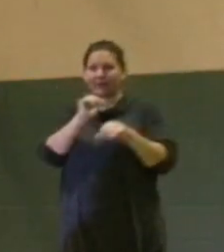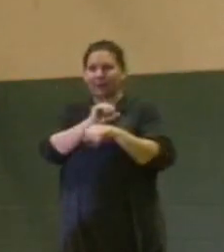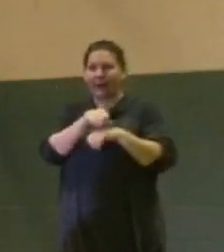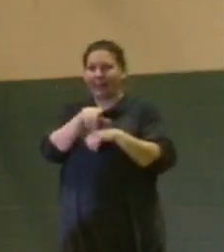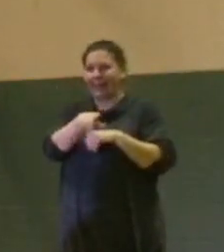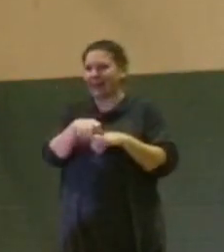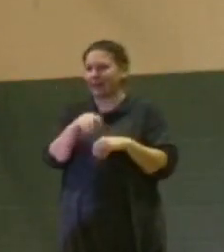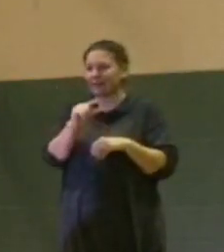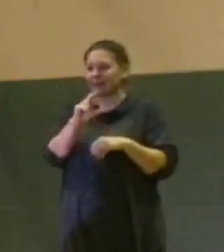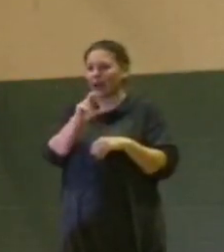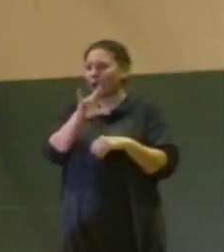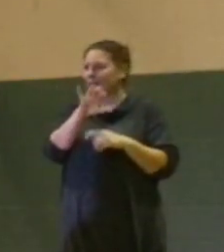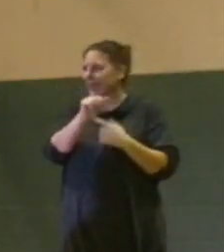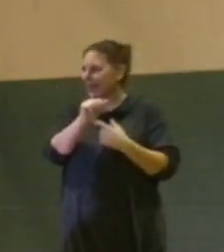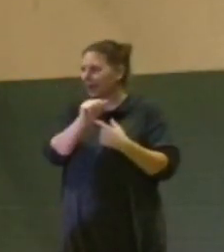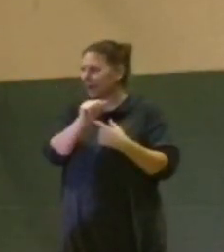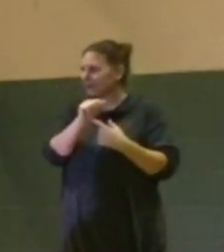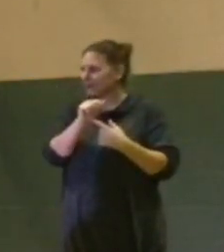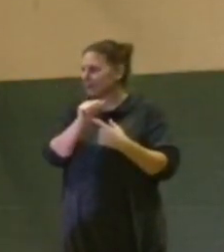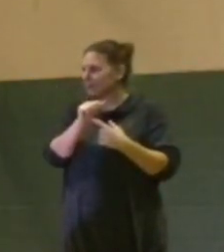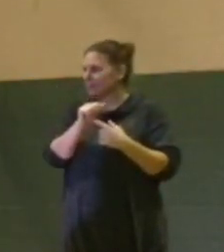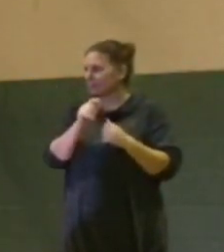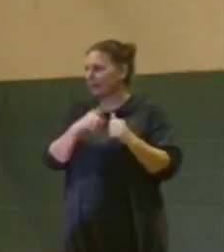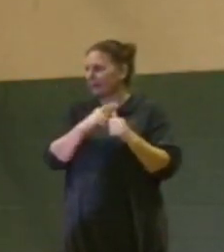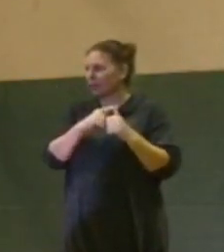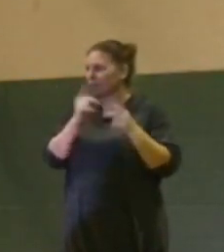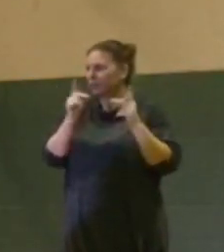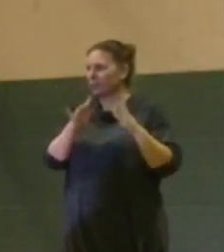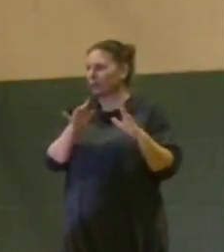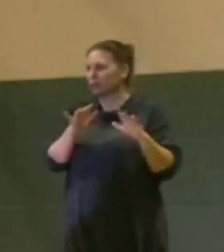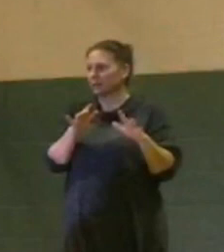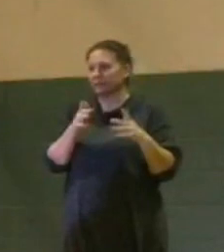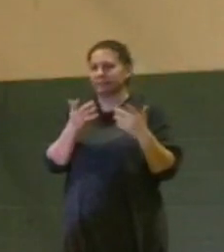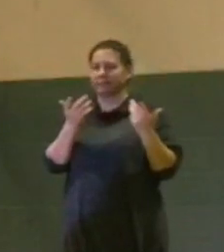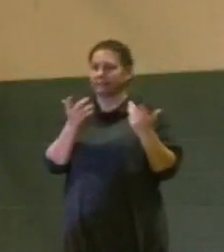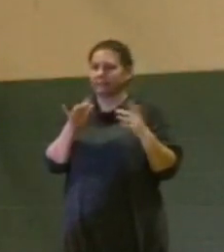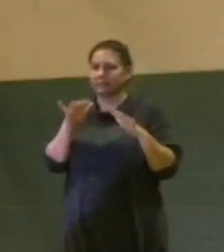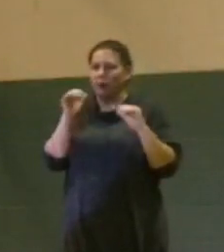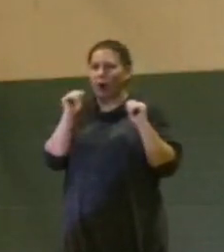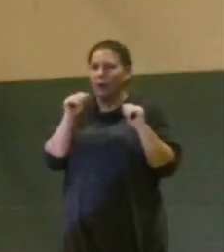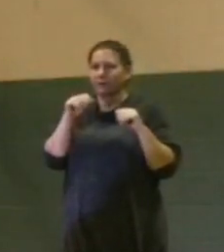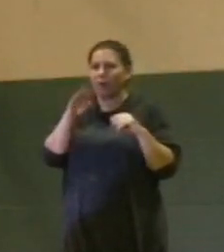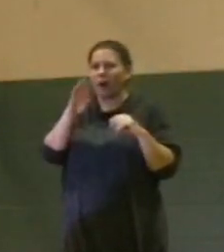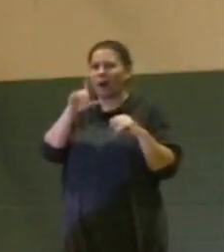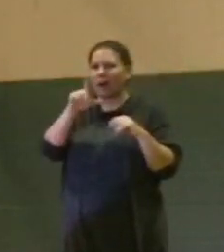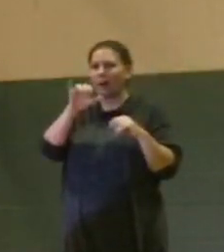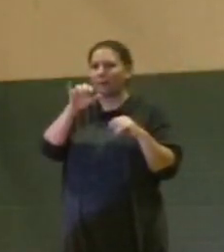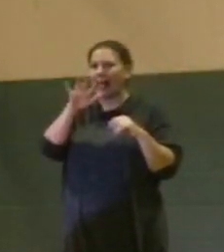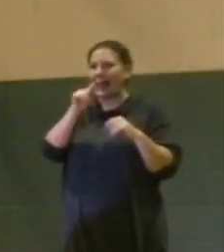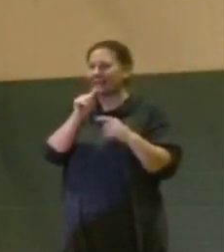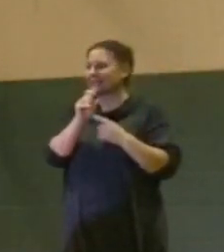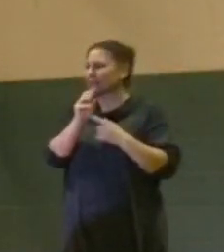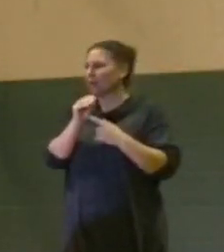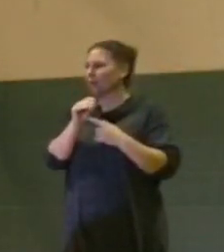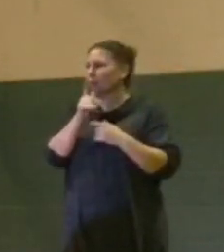Garcia, first person gone in blight. The person that, I mean, anybody that's in this room that